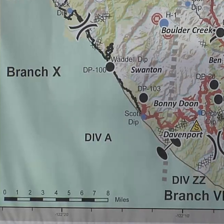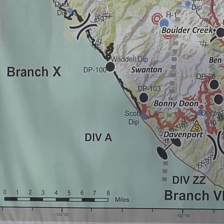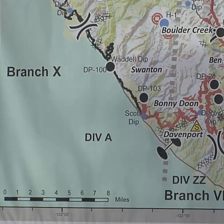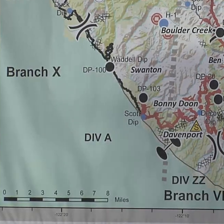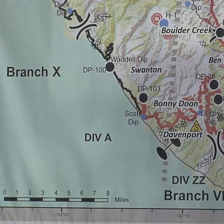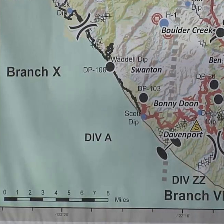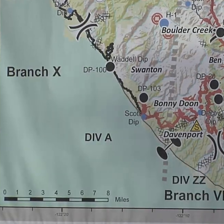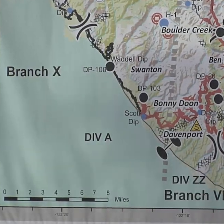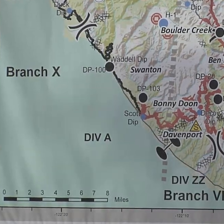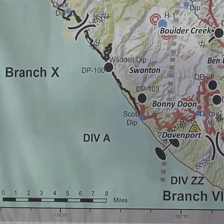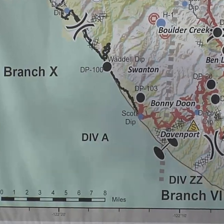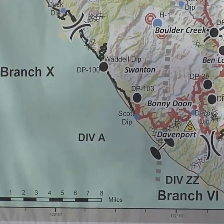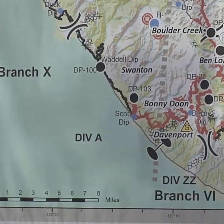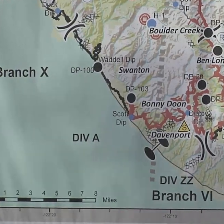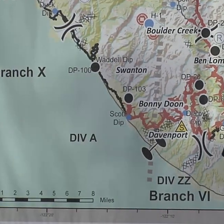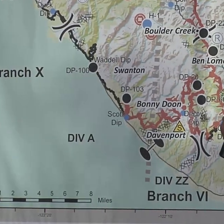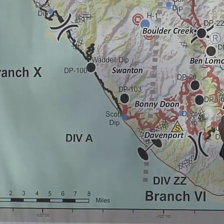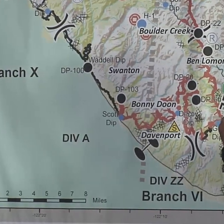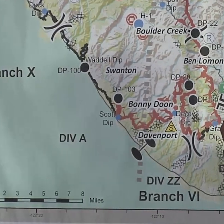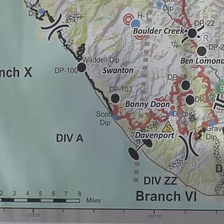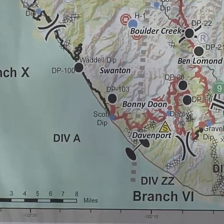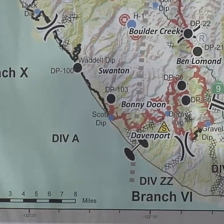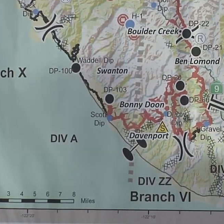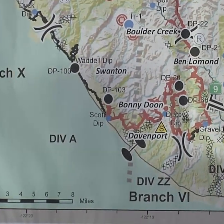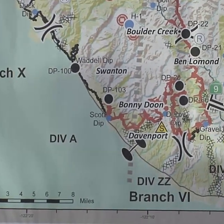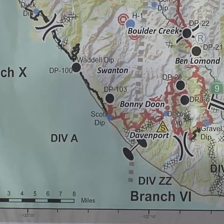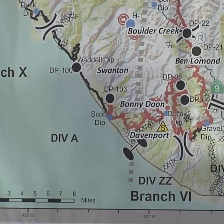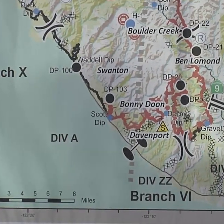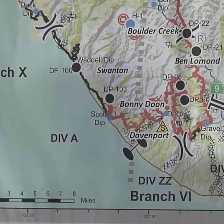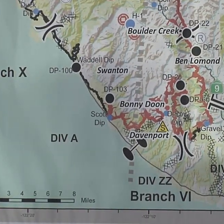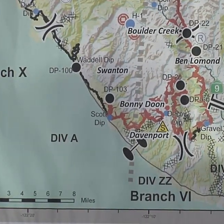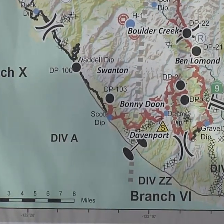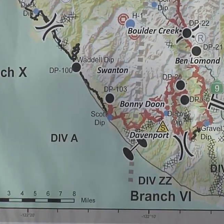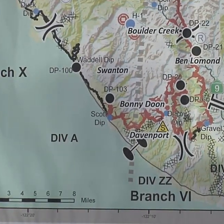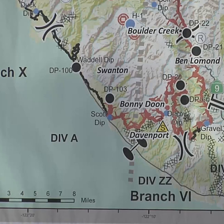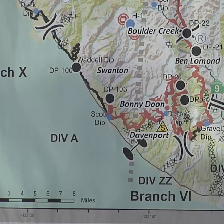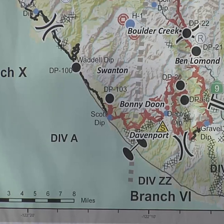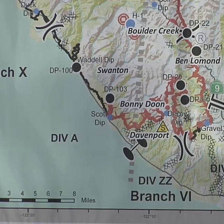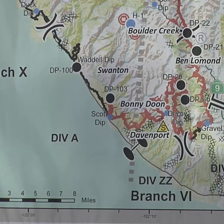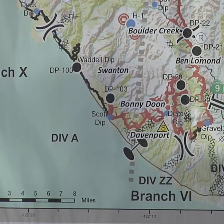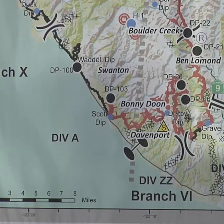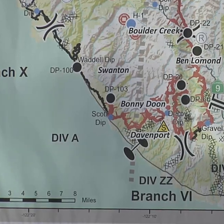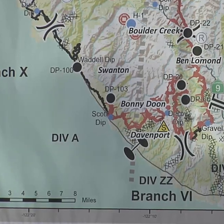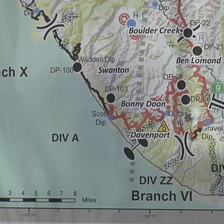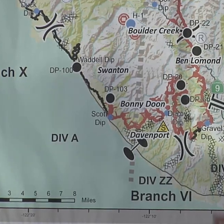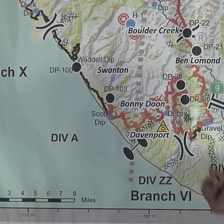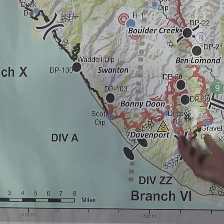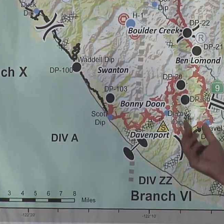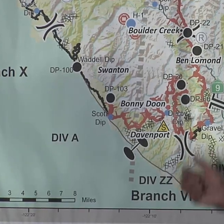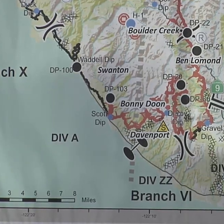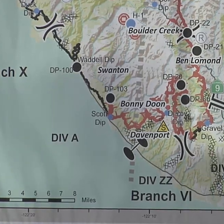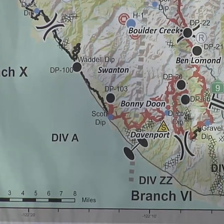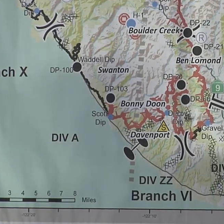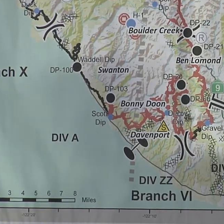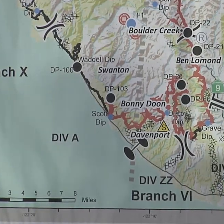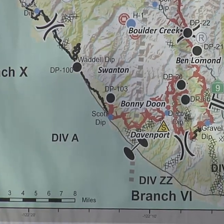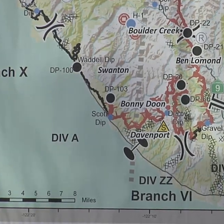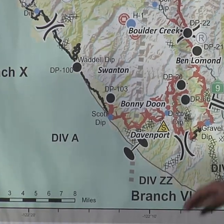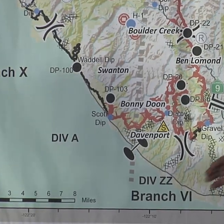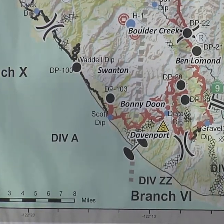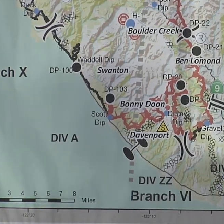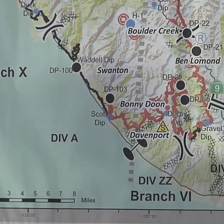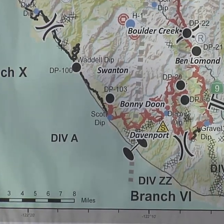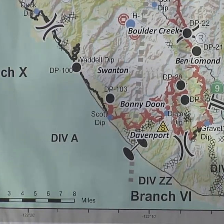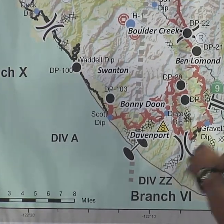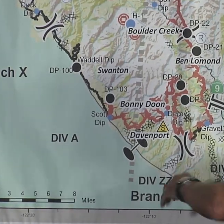Caltrans has worked diligently to make sure that that's open and ready to receive people on that roadway.